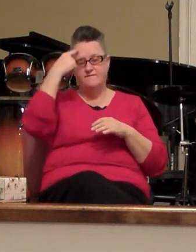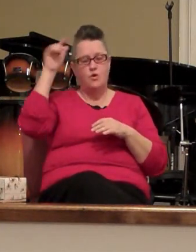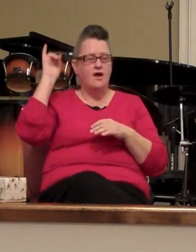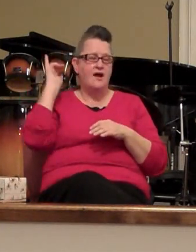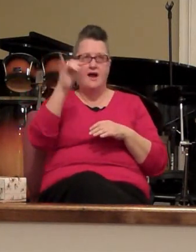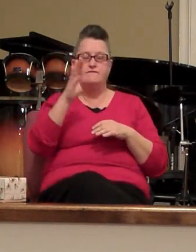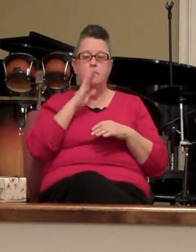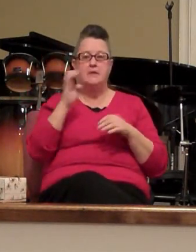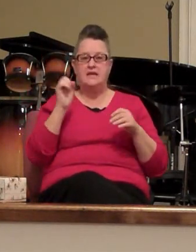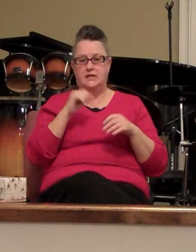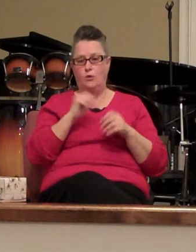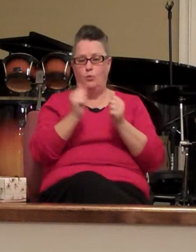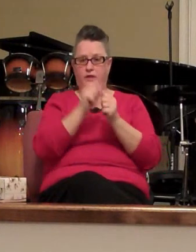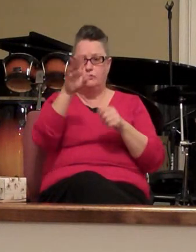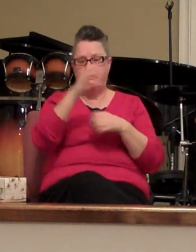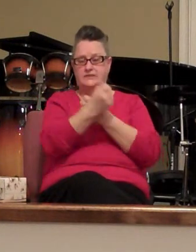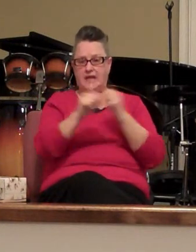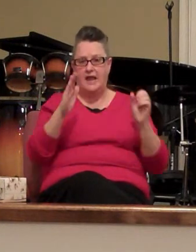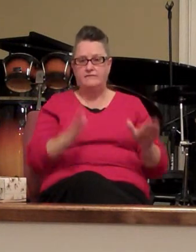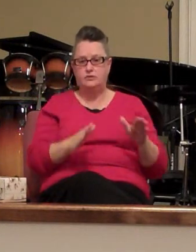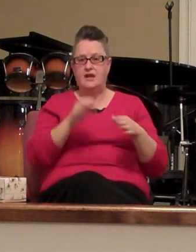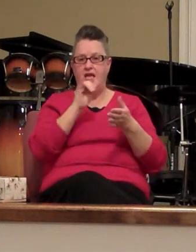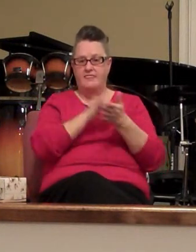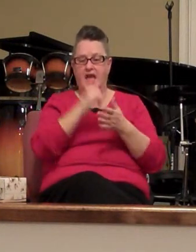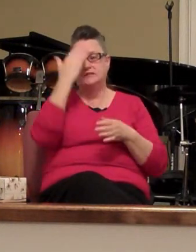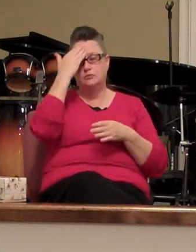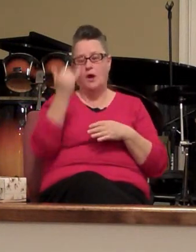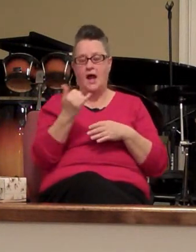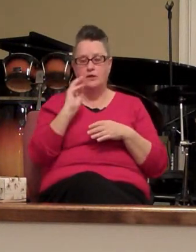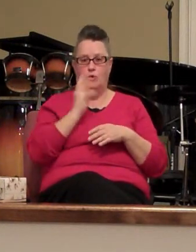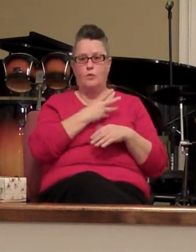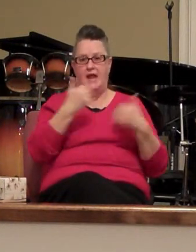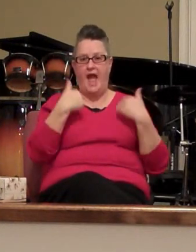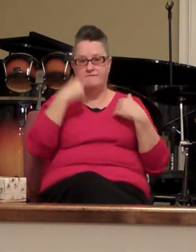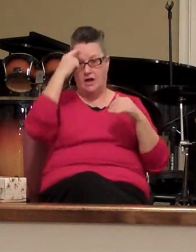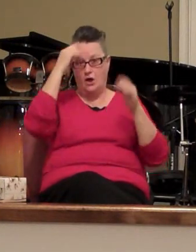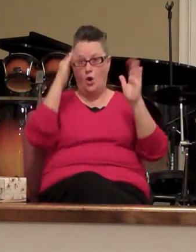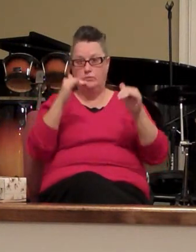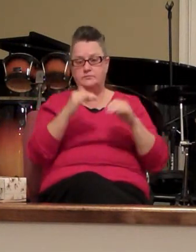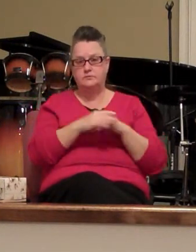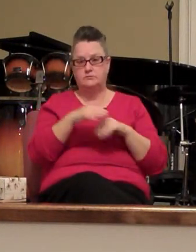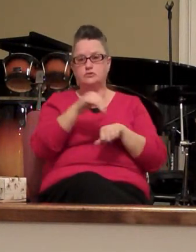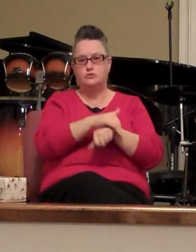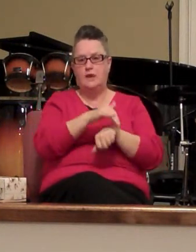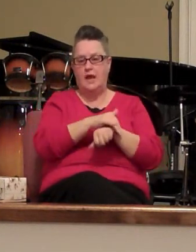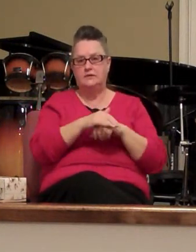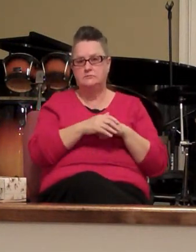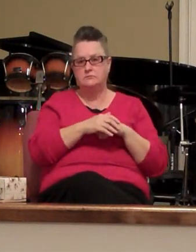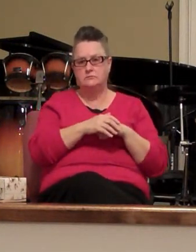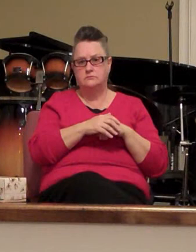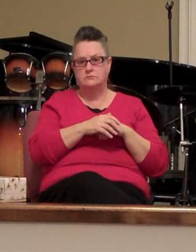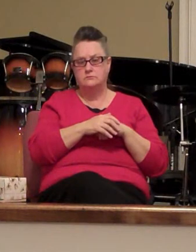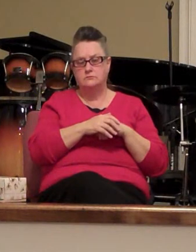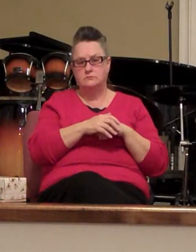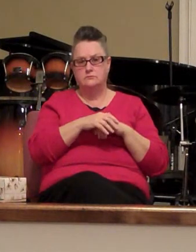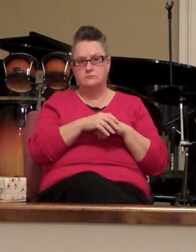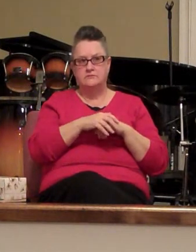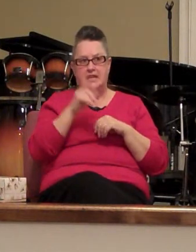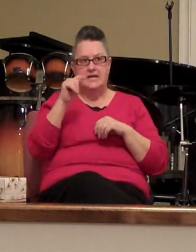with our Savior. That's why we have a hope tonight. Titus chapter 2 and 13